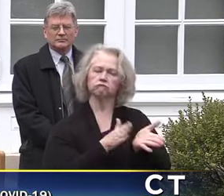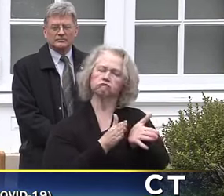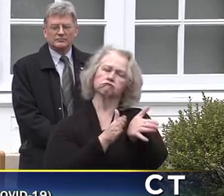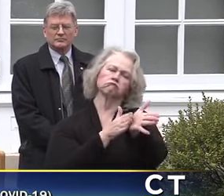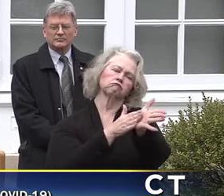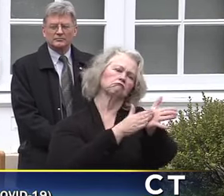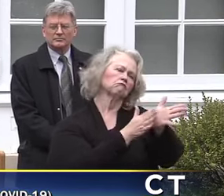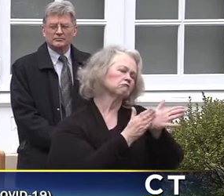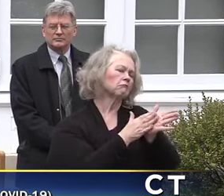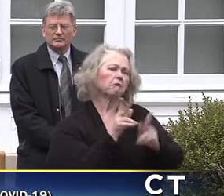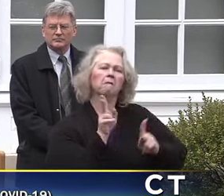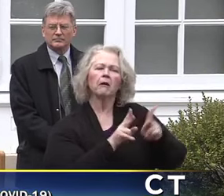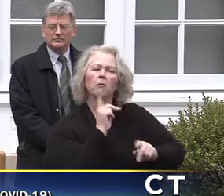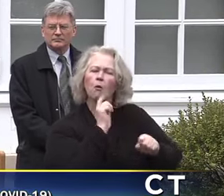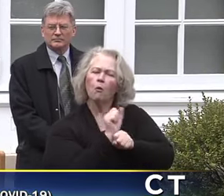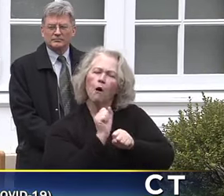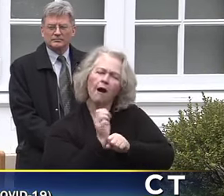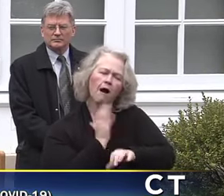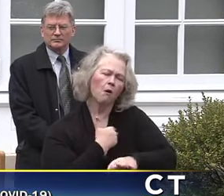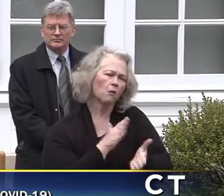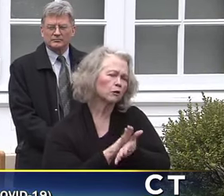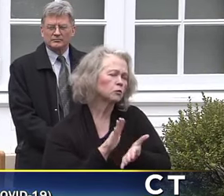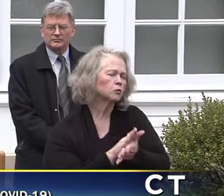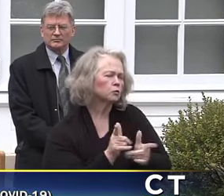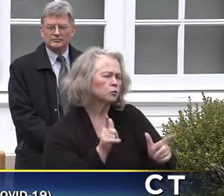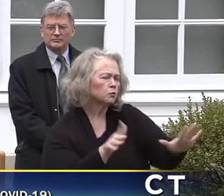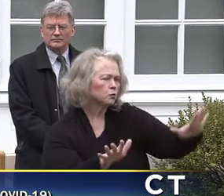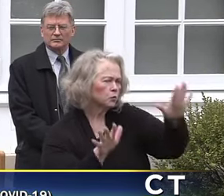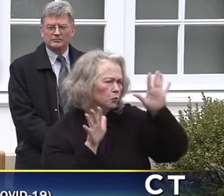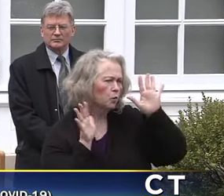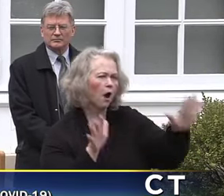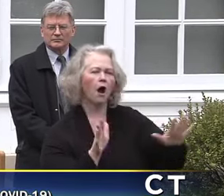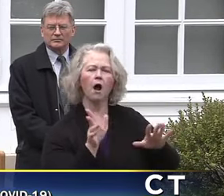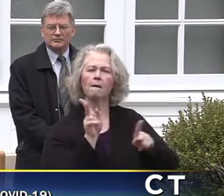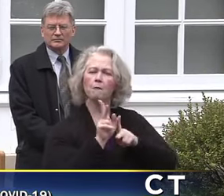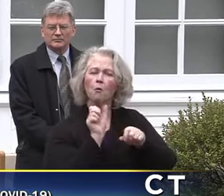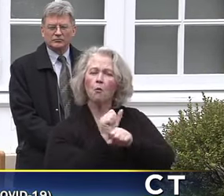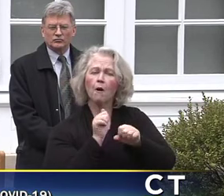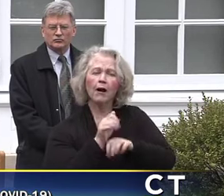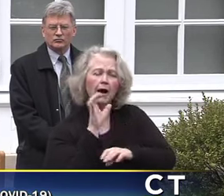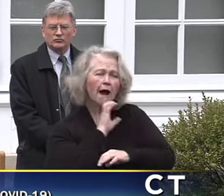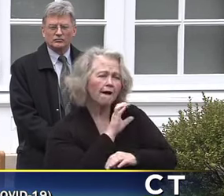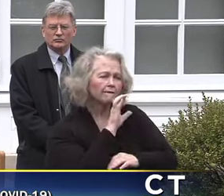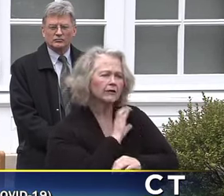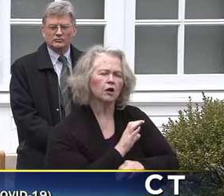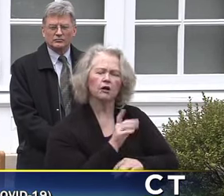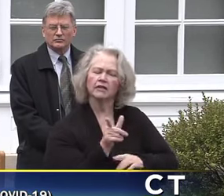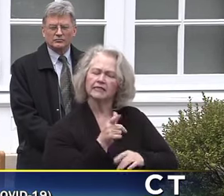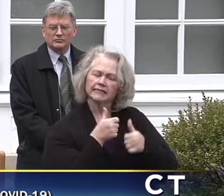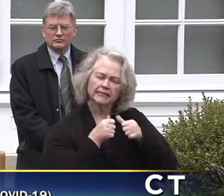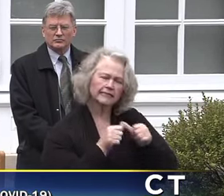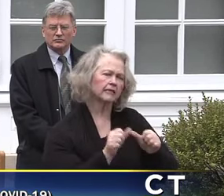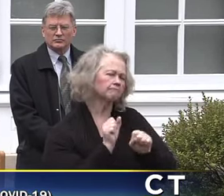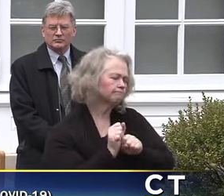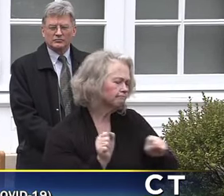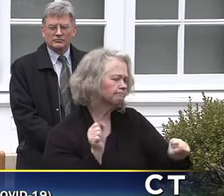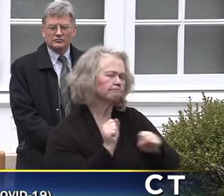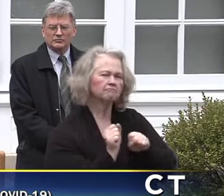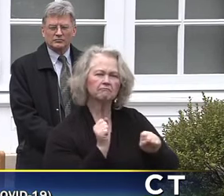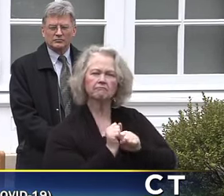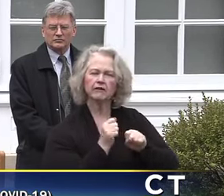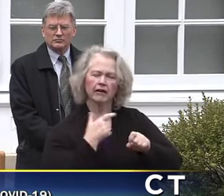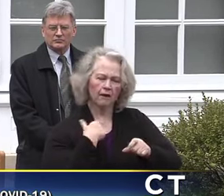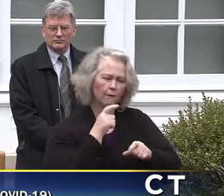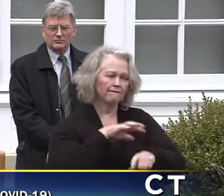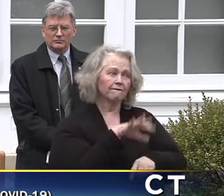again to the folks who work in our schools. They've been extraordinary. Those that work in the cafeteria, they continue to work. We're able to negotiate